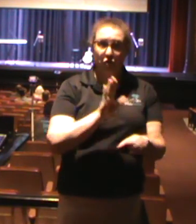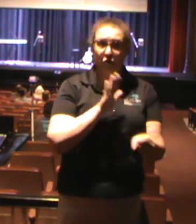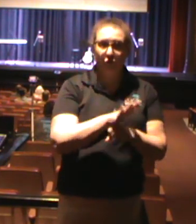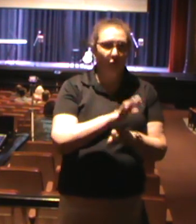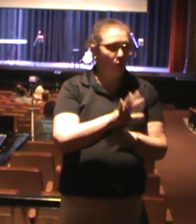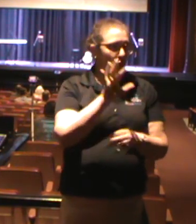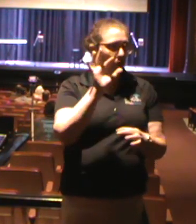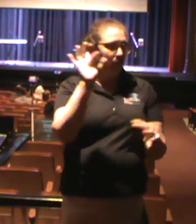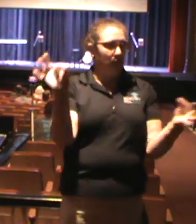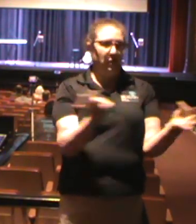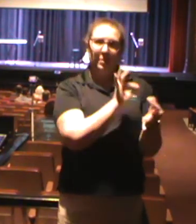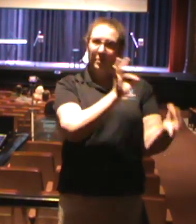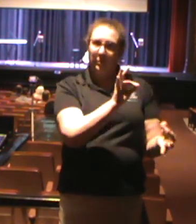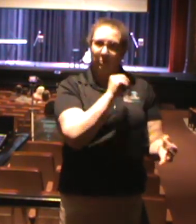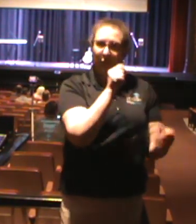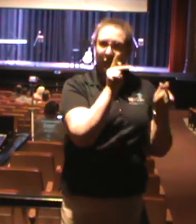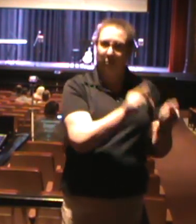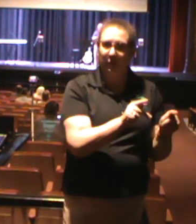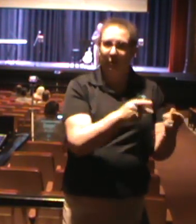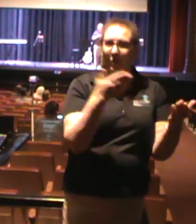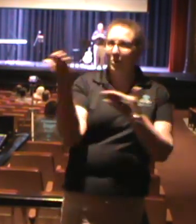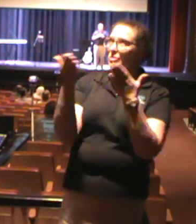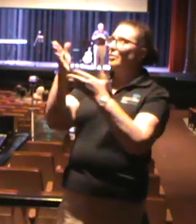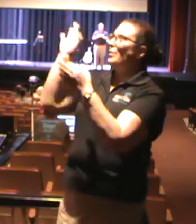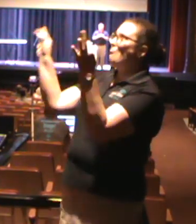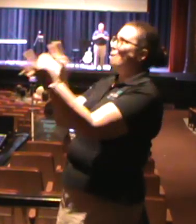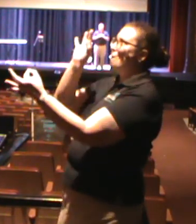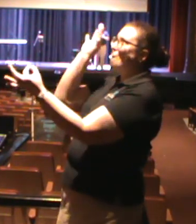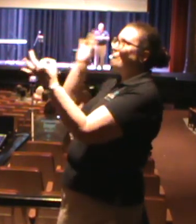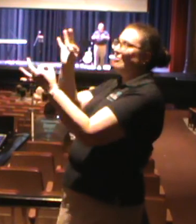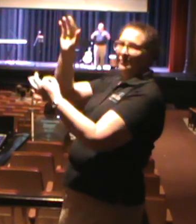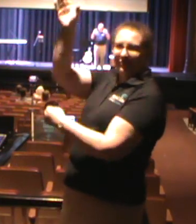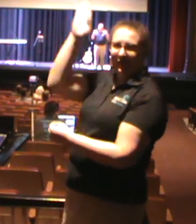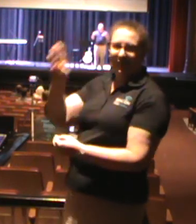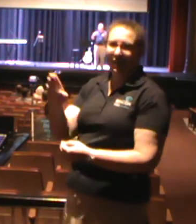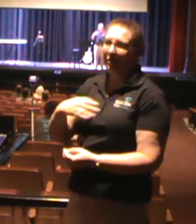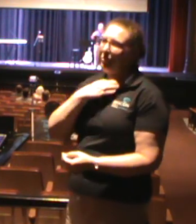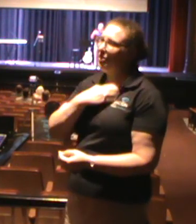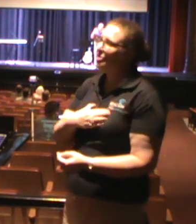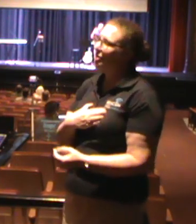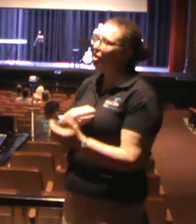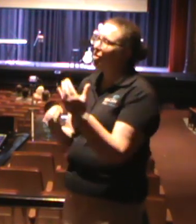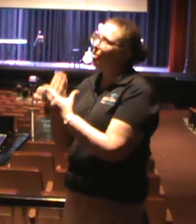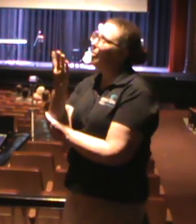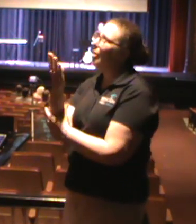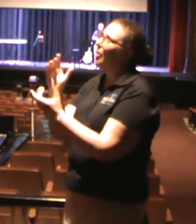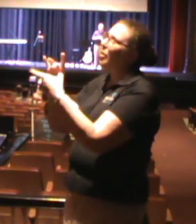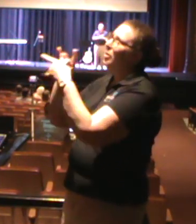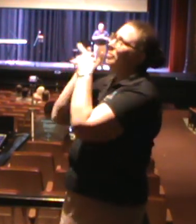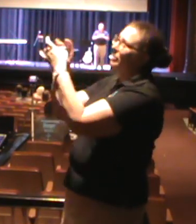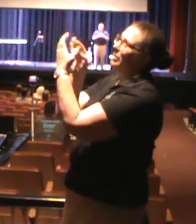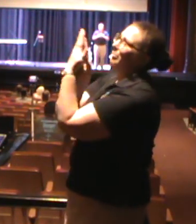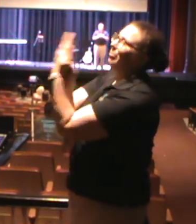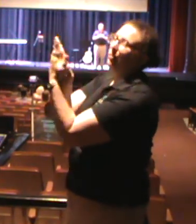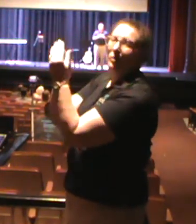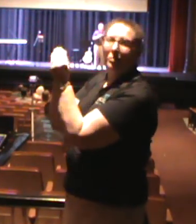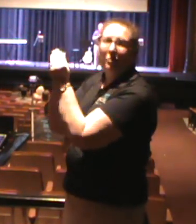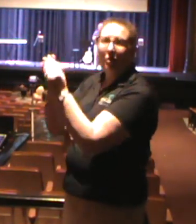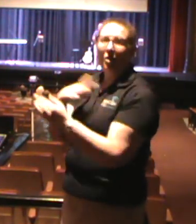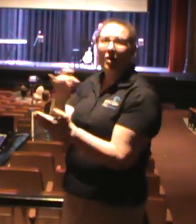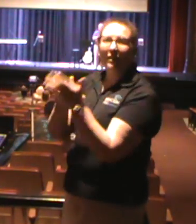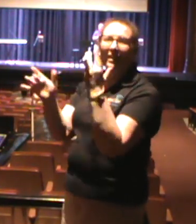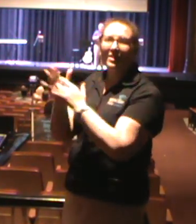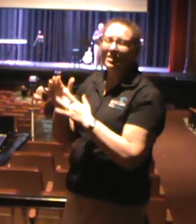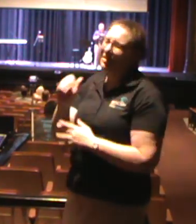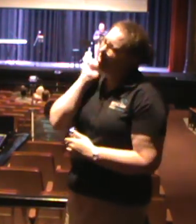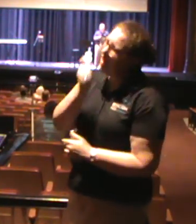God. We desire to grow and look more like Jesus every single day. And if that is you and that's what you desire to do, welcome to Beacon